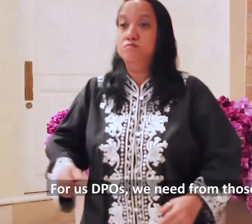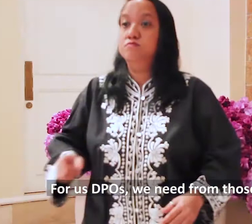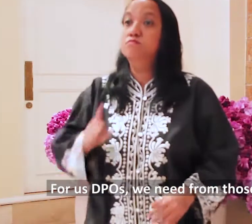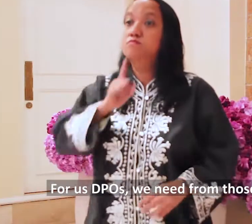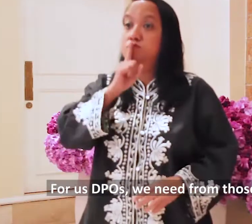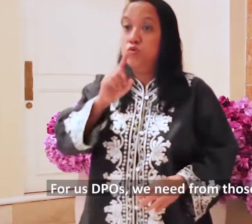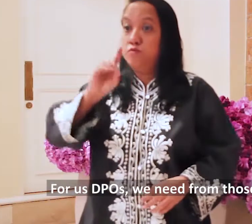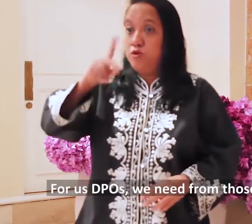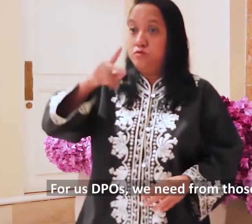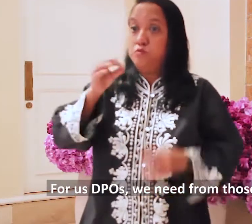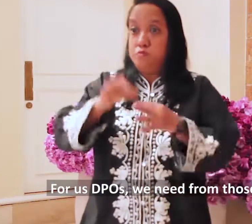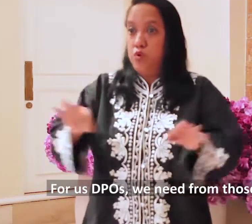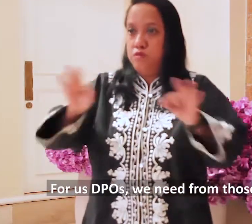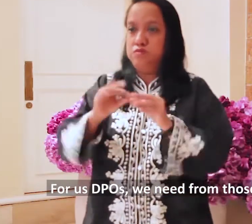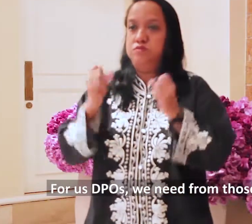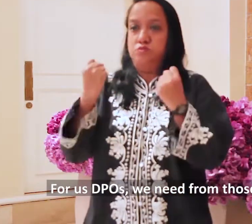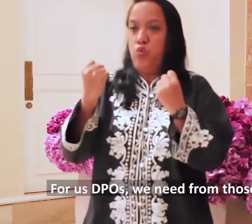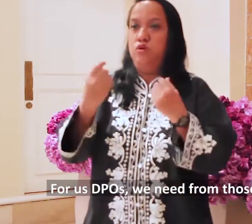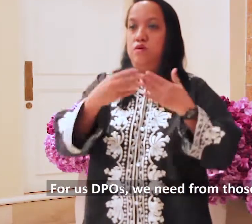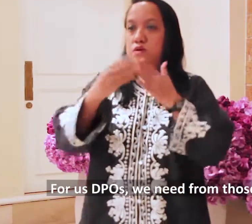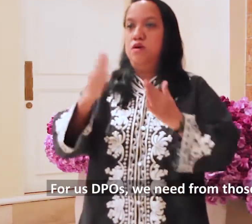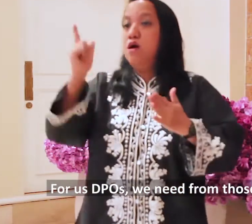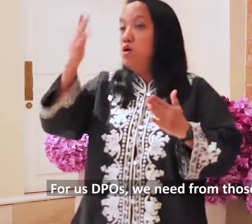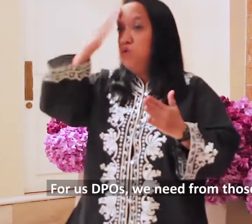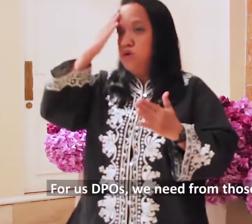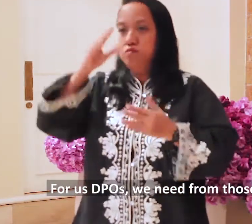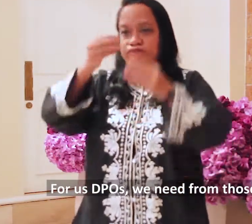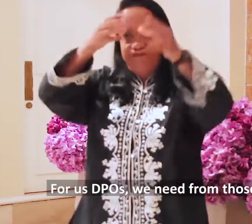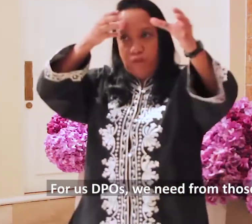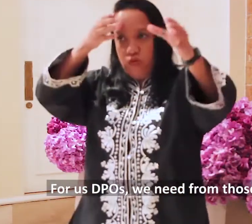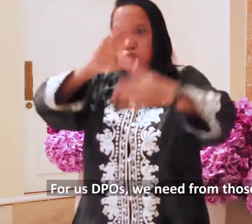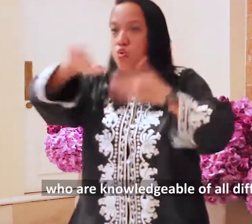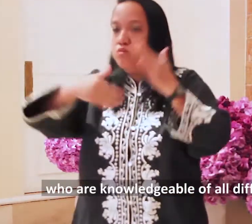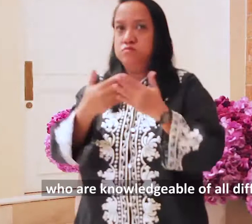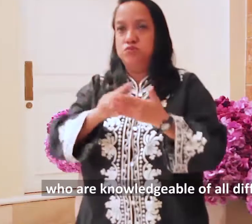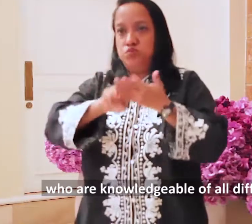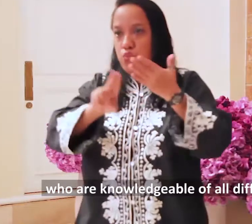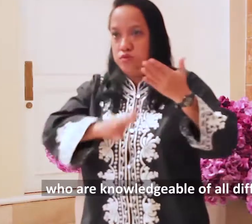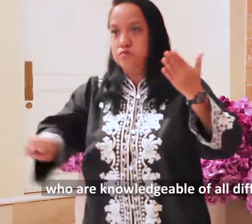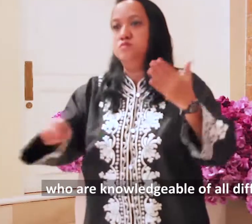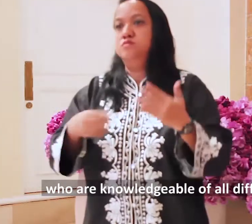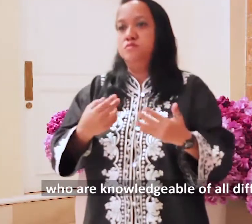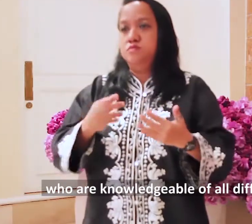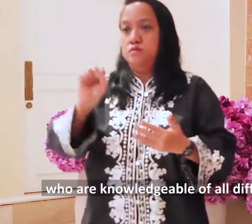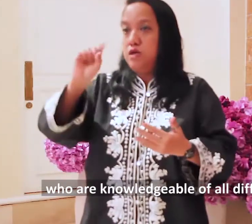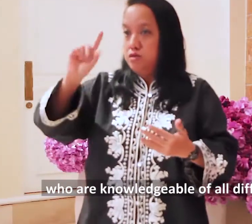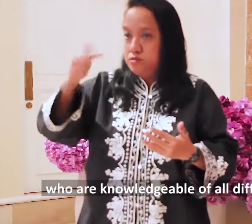For us, DPOs, we need strong leaders who are knowledgeable of different